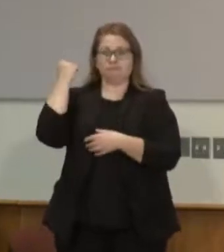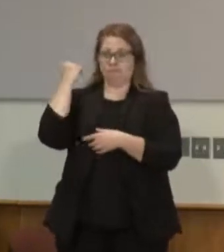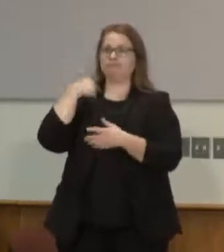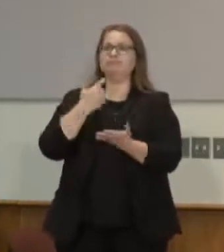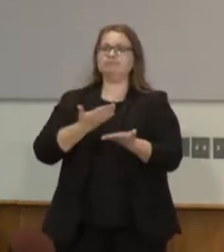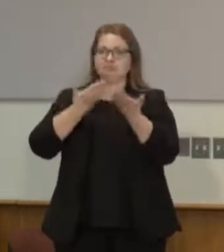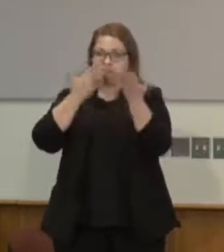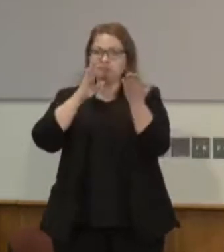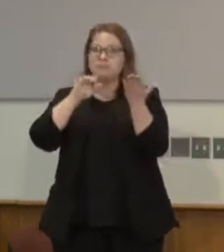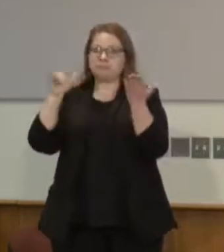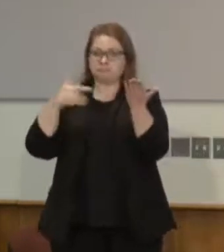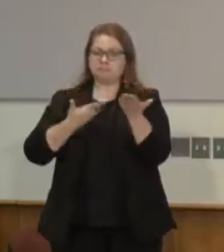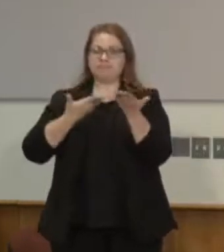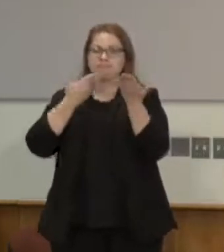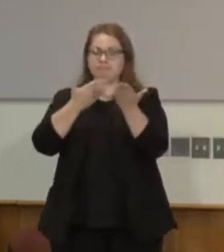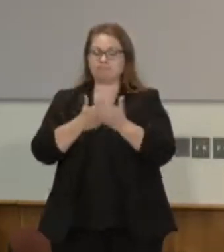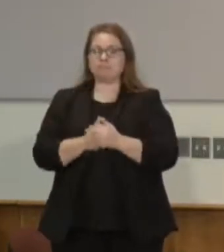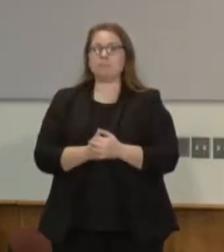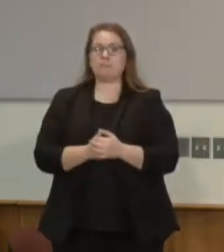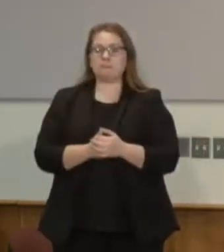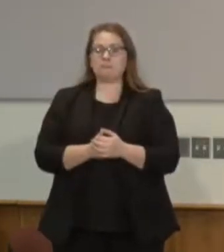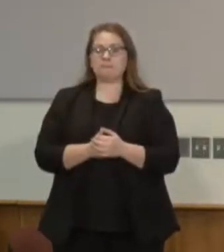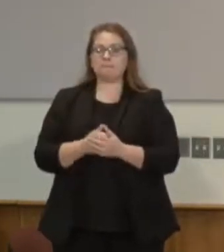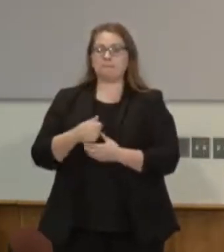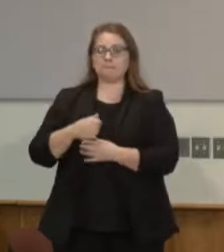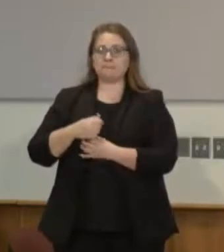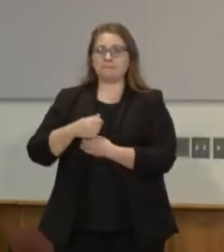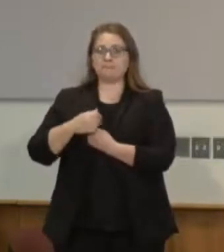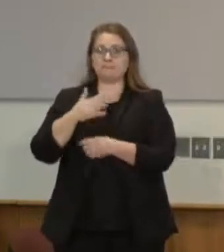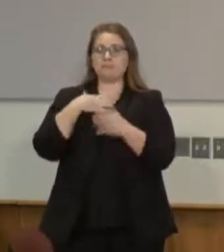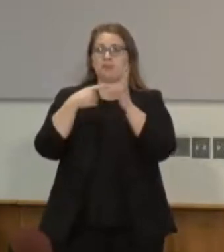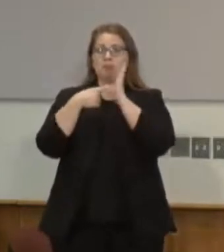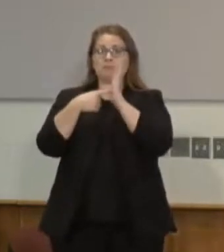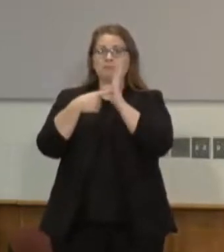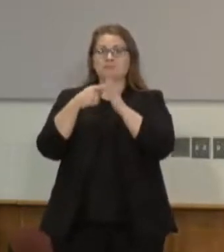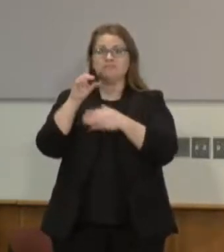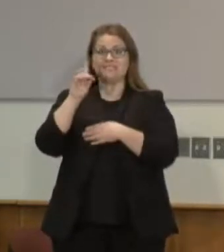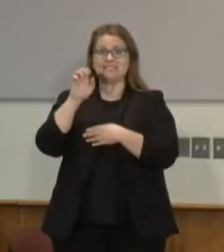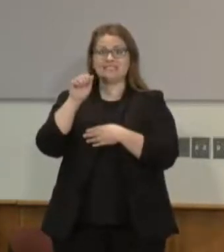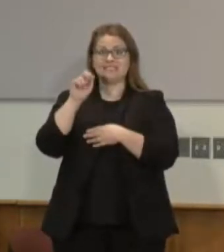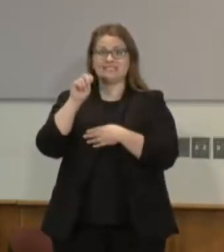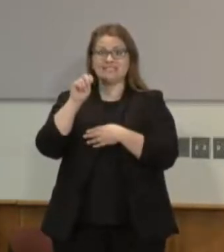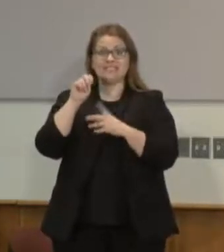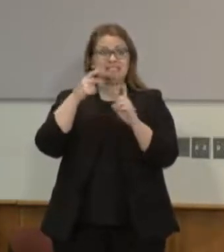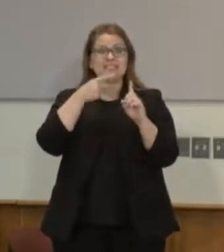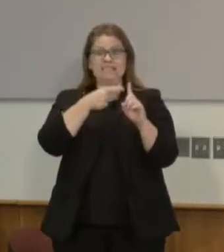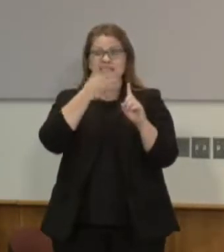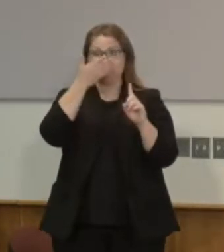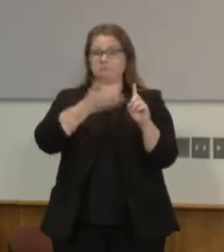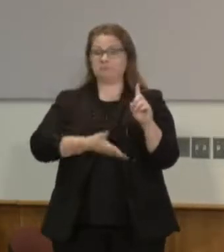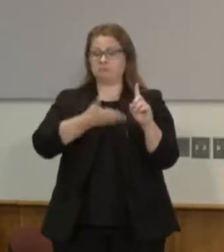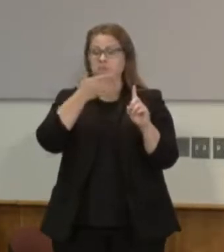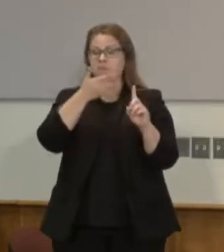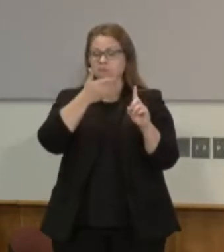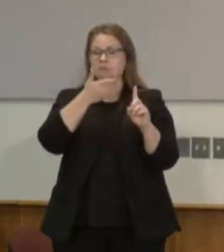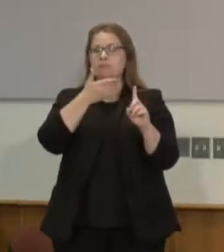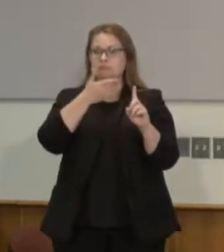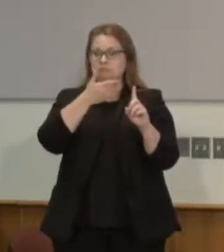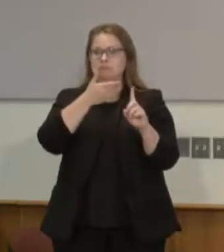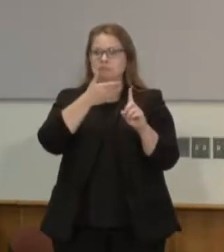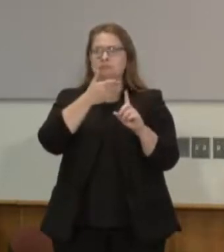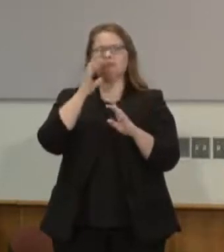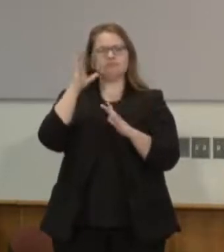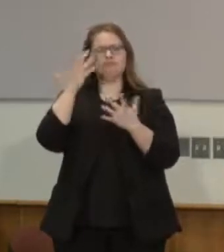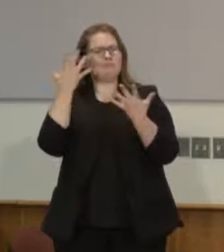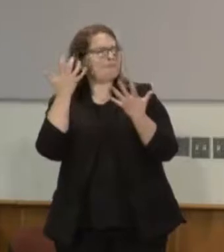I found out about it was because my representative dean was seeking a certain position and he